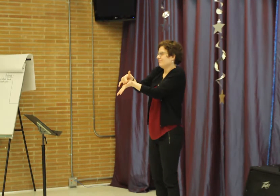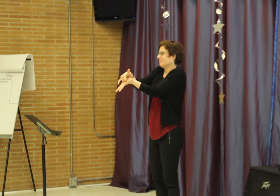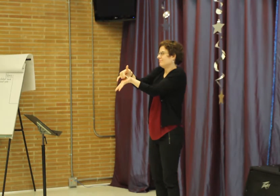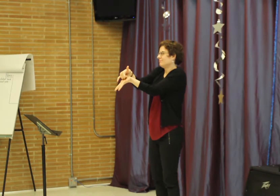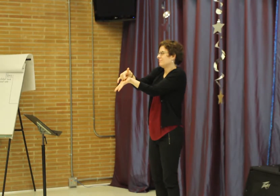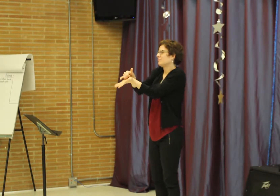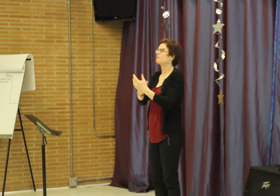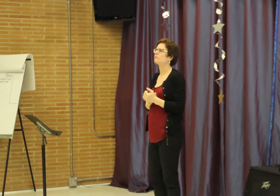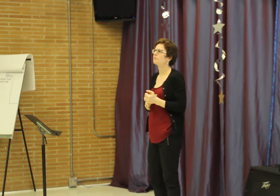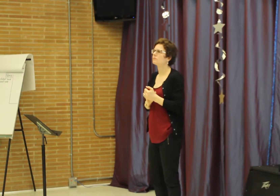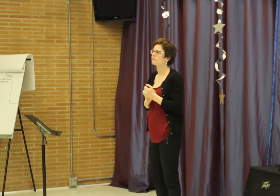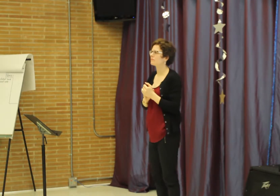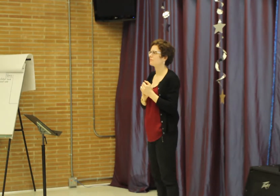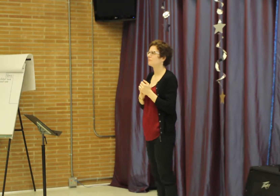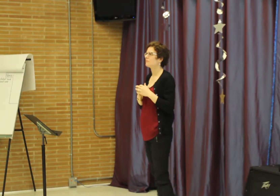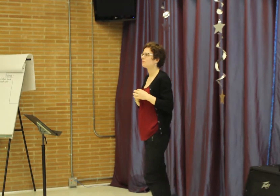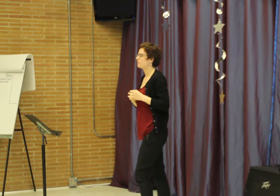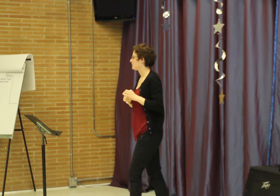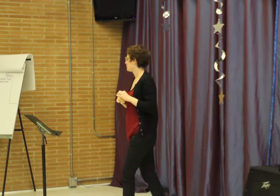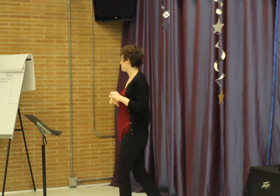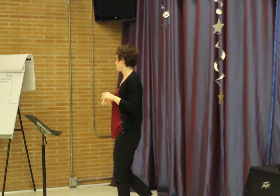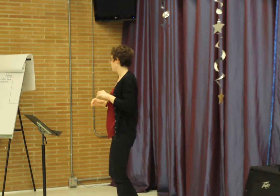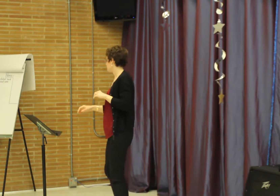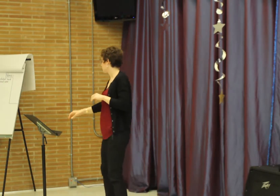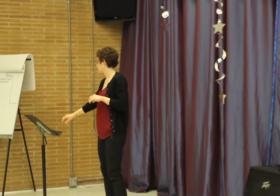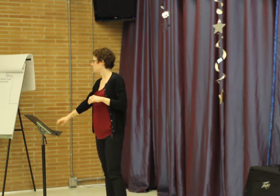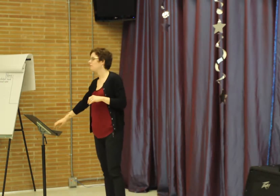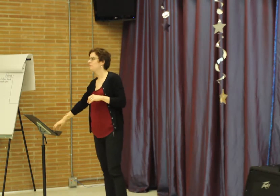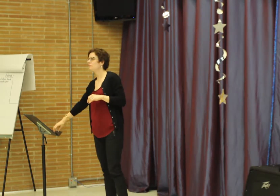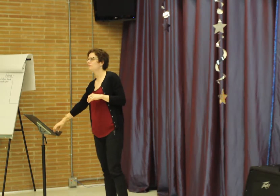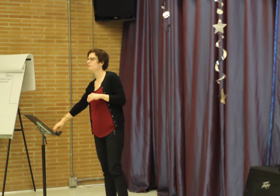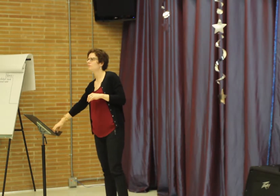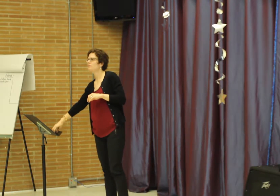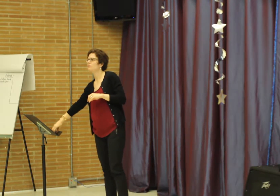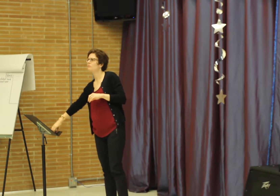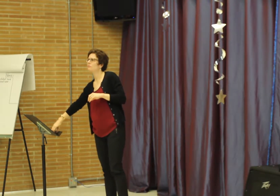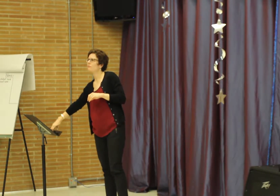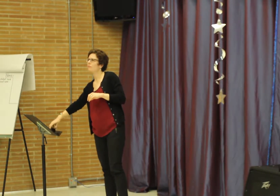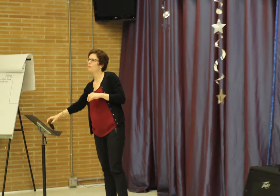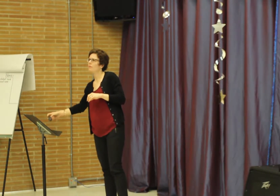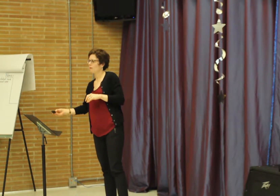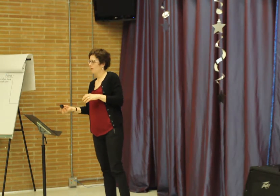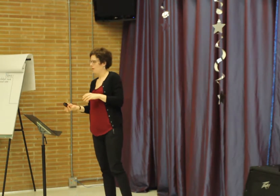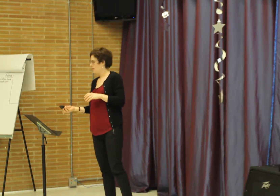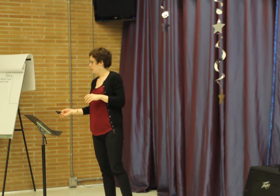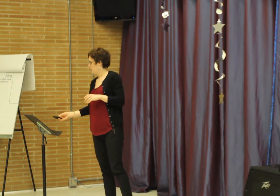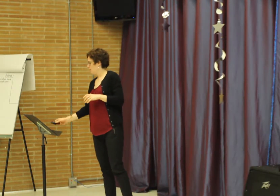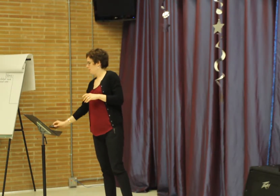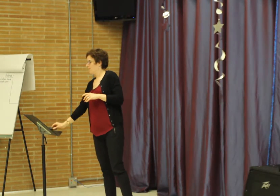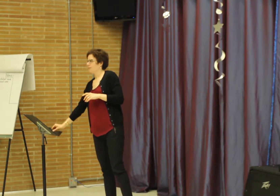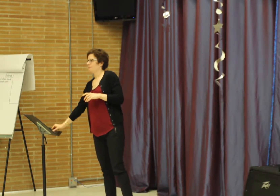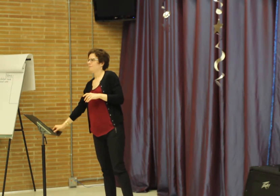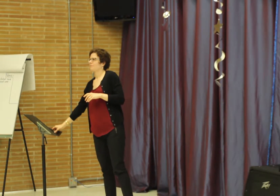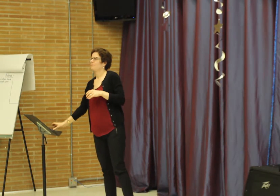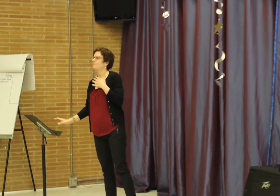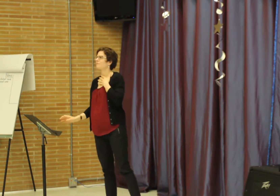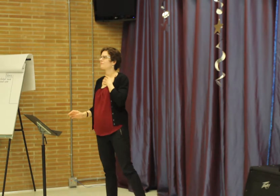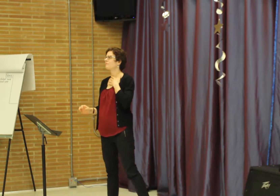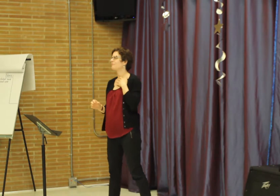course, it's going to be difficult. It would be near impossible for the parents to develop some sense of proficiency in sign language with those minimal amount